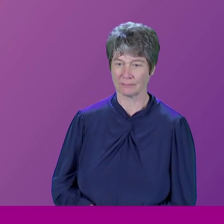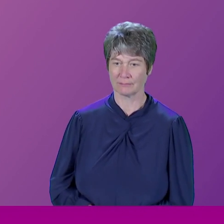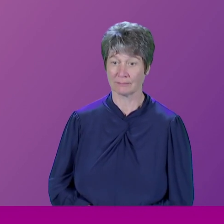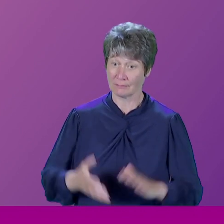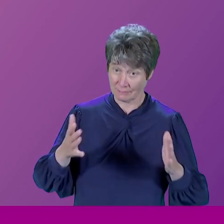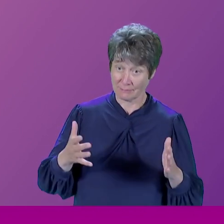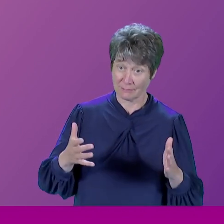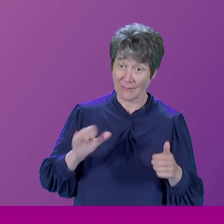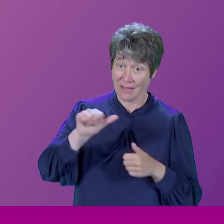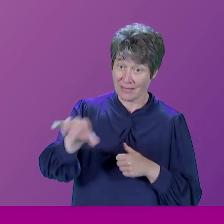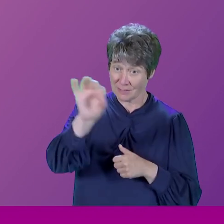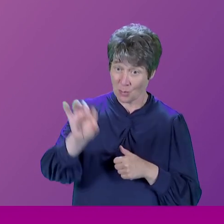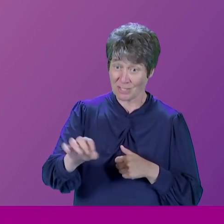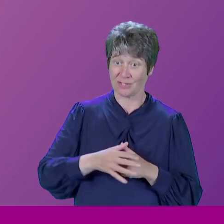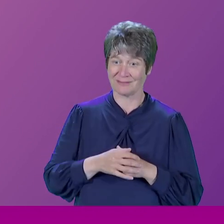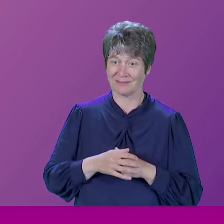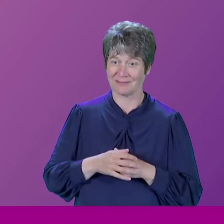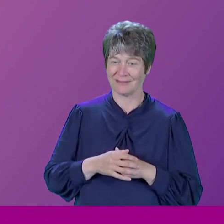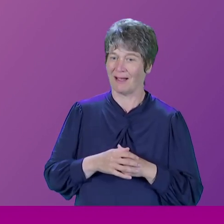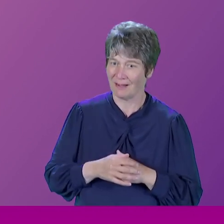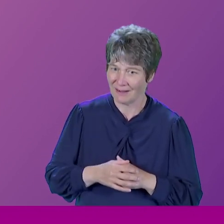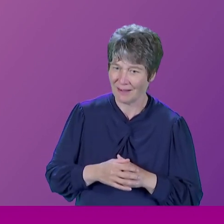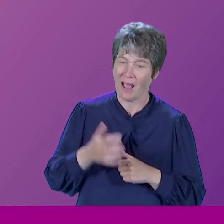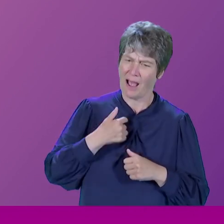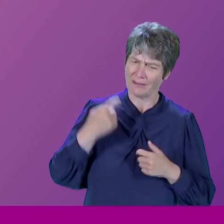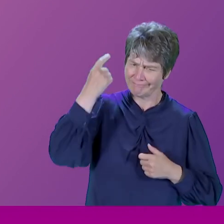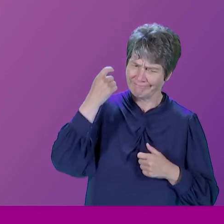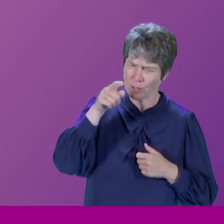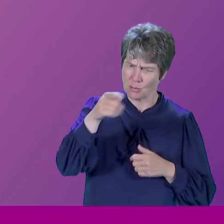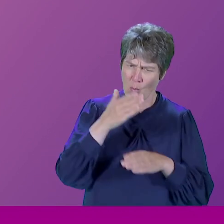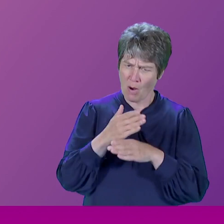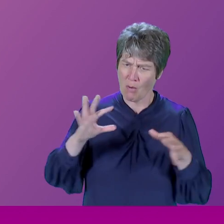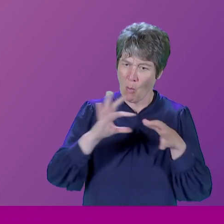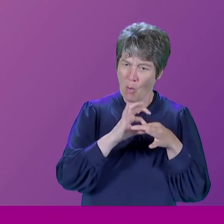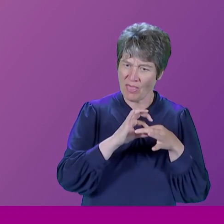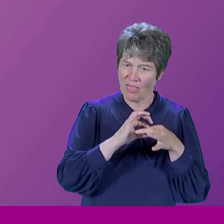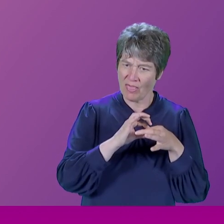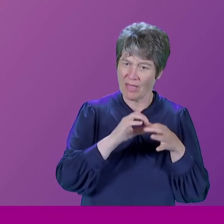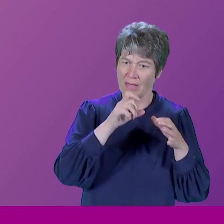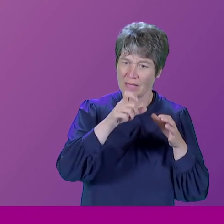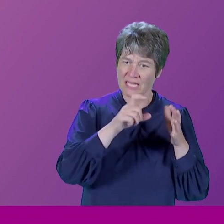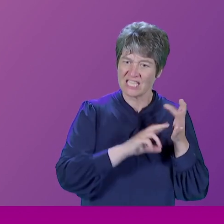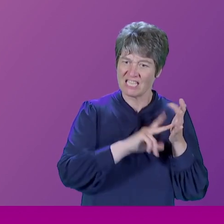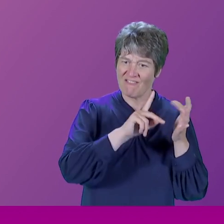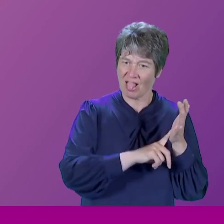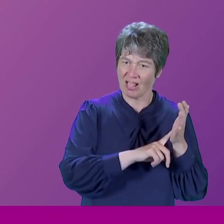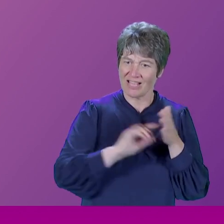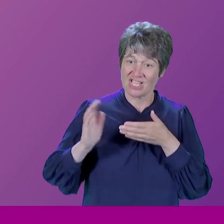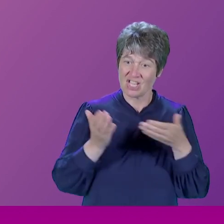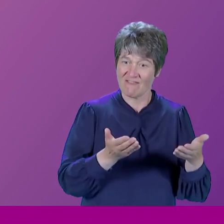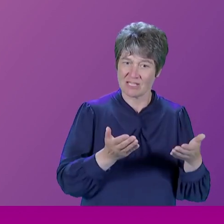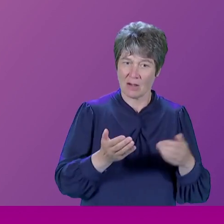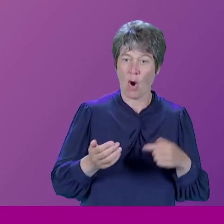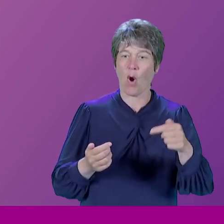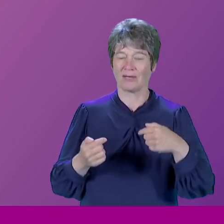So, just wondered how you found working with the civil service. Are you asking that from a particular perspective? I used to work in